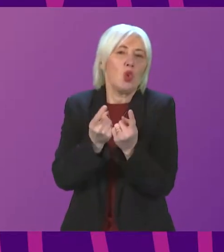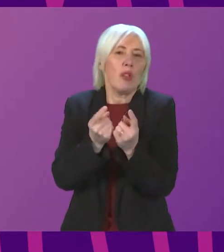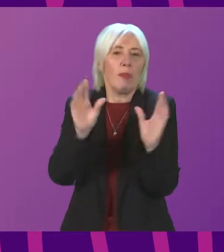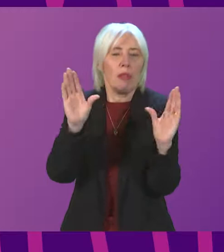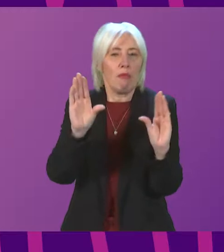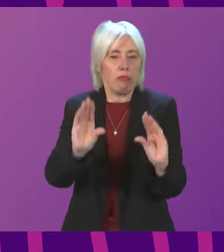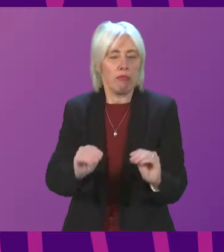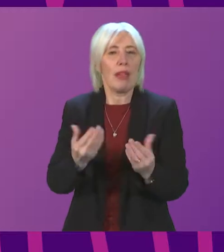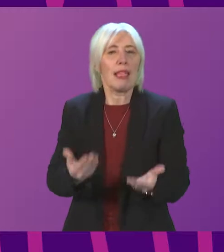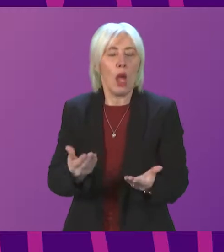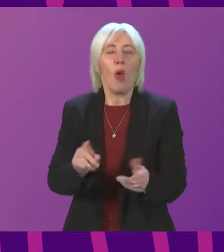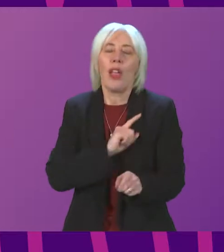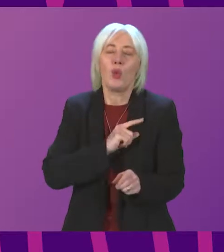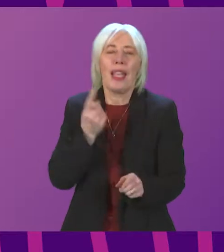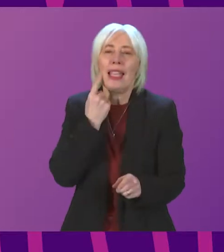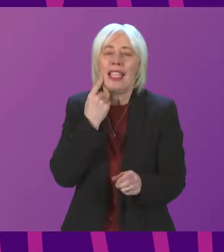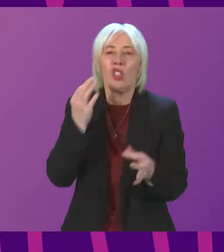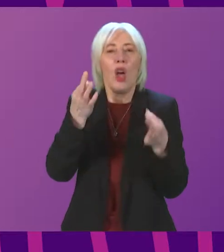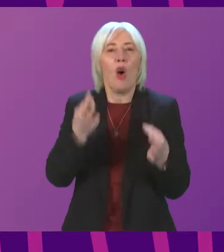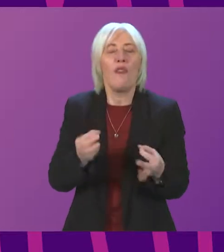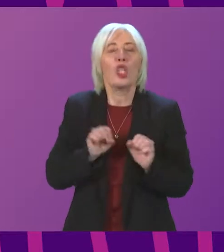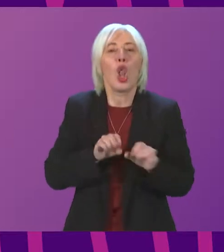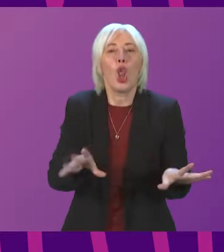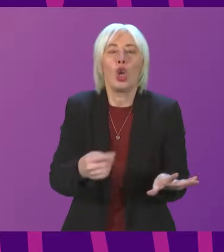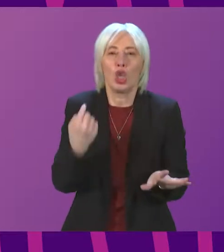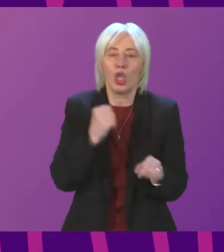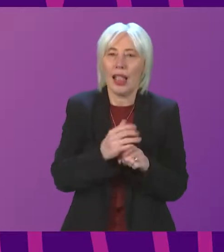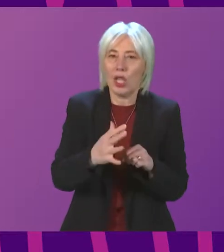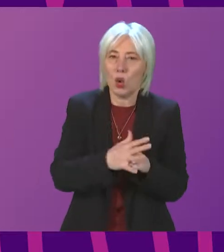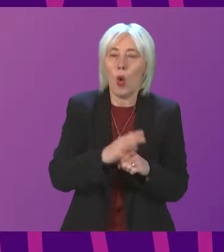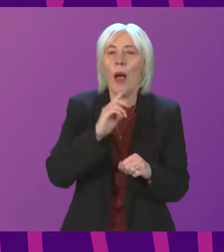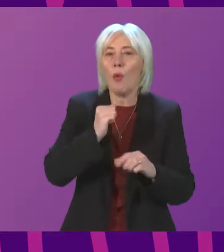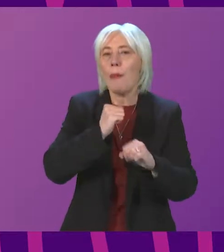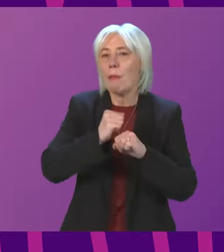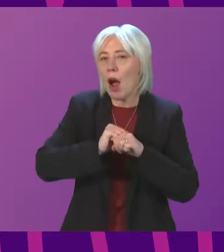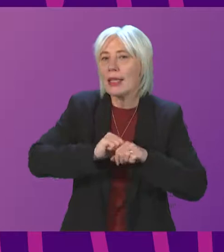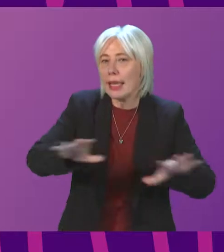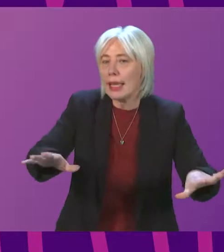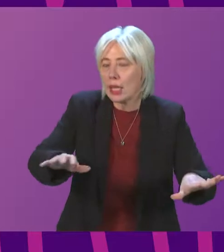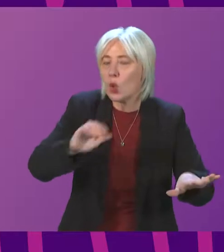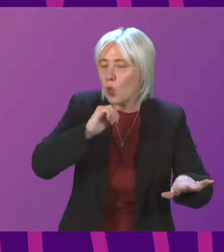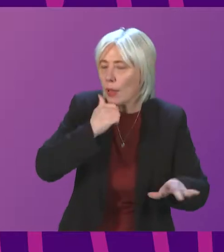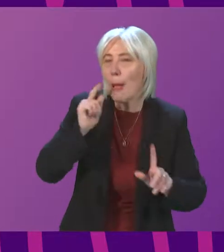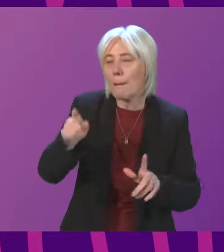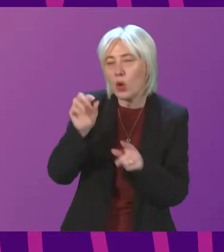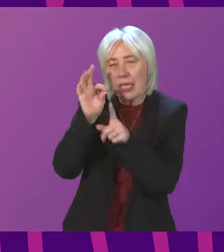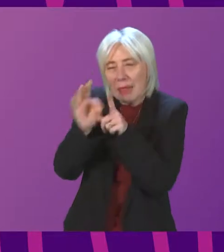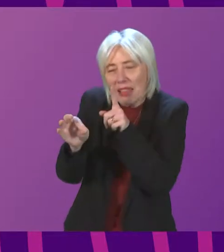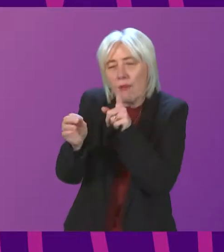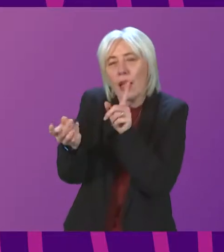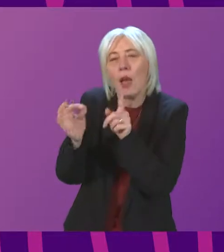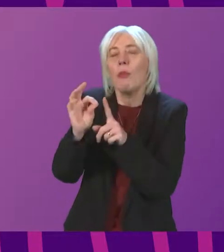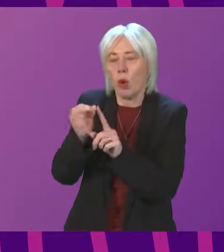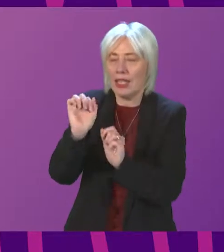with the official launch in Glasgow yesterday and the government's marketing campaign to follow shortly. But I suppose to Mr Simpson's specific point on the information